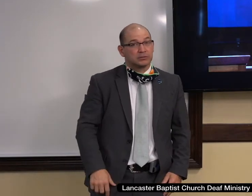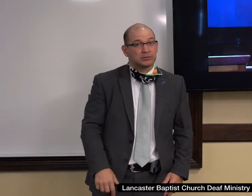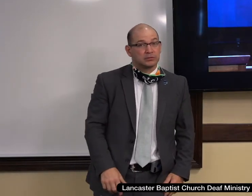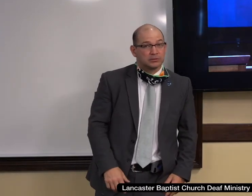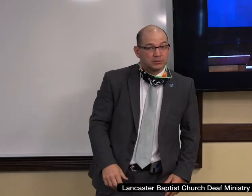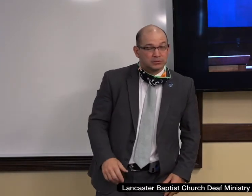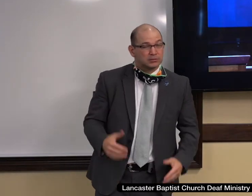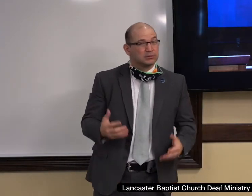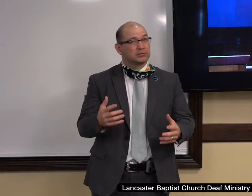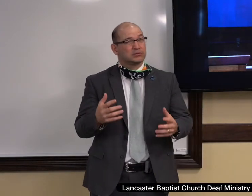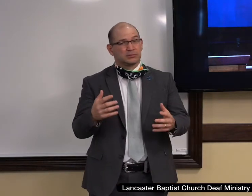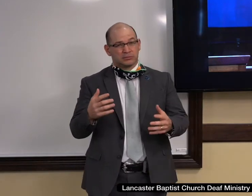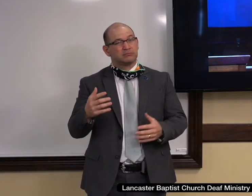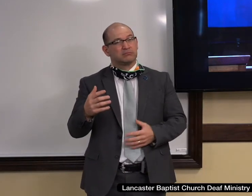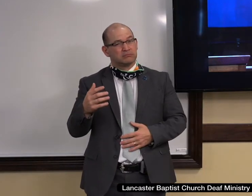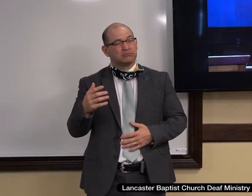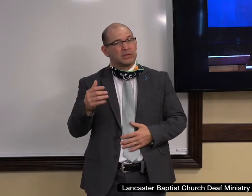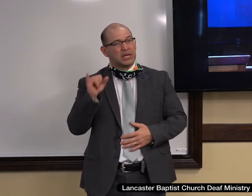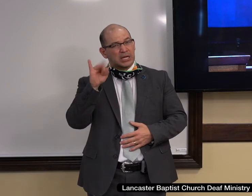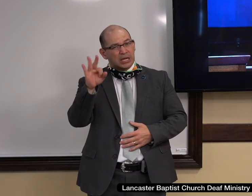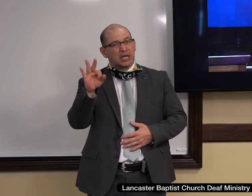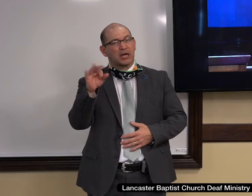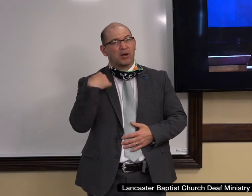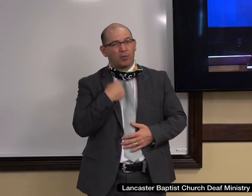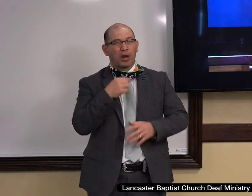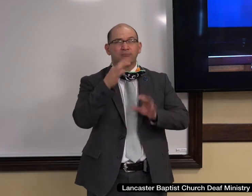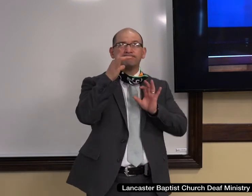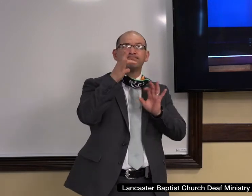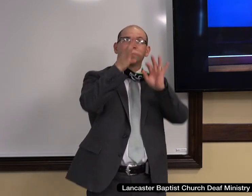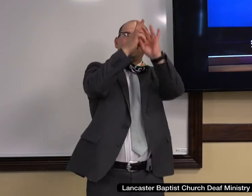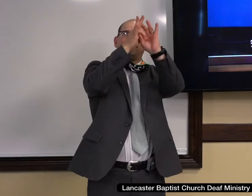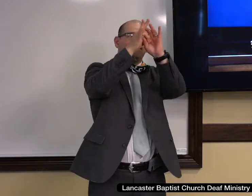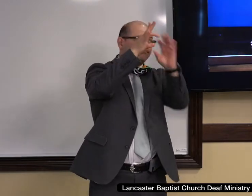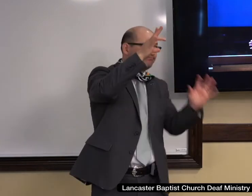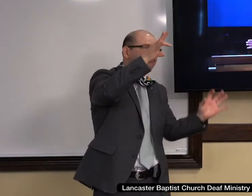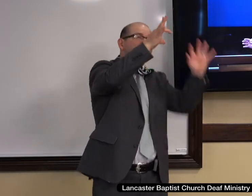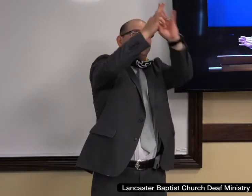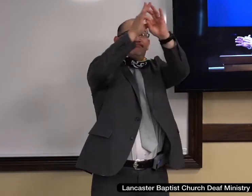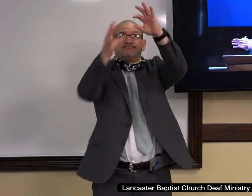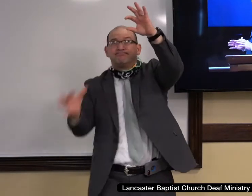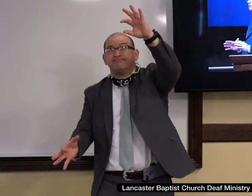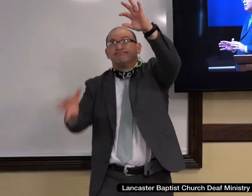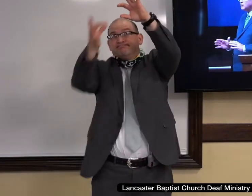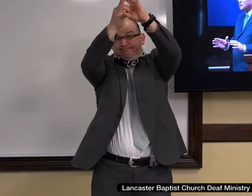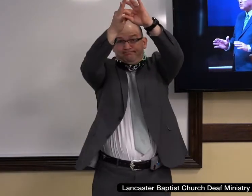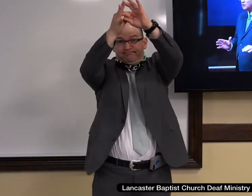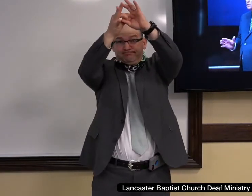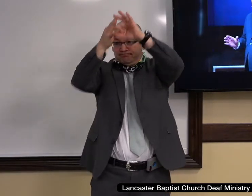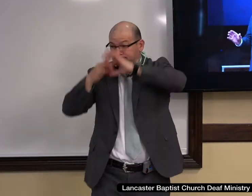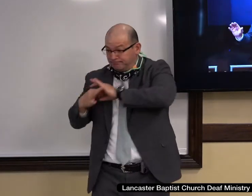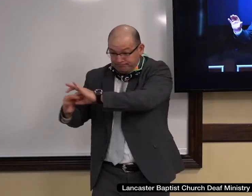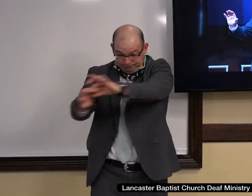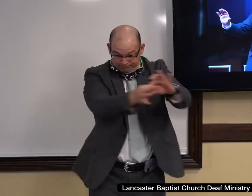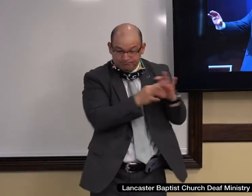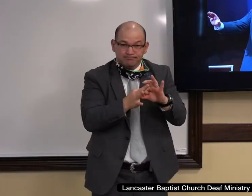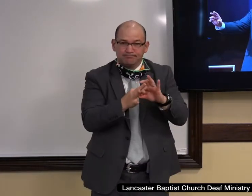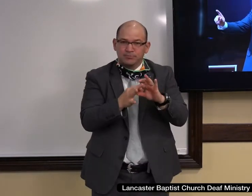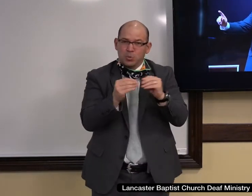strong and a mighty lighthouse for the Lord Jesus Christ. And if we don't, this is what happens to